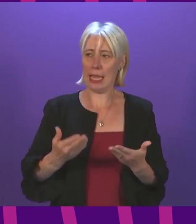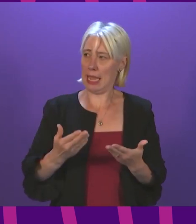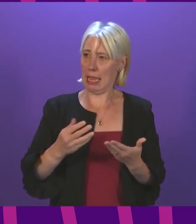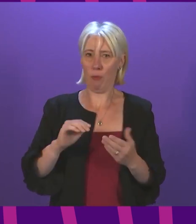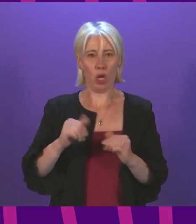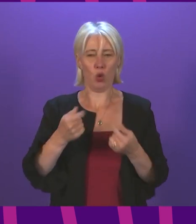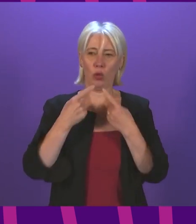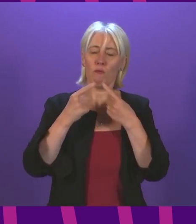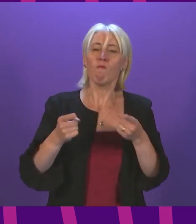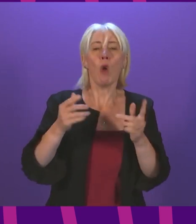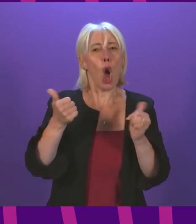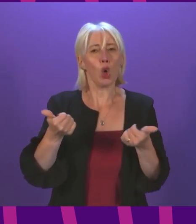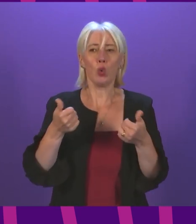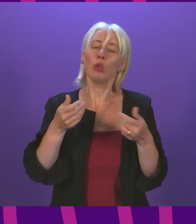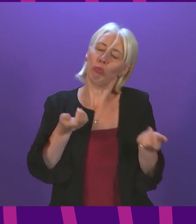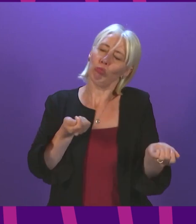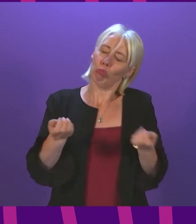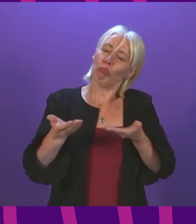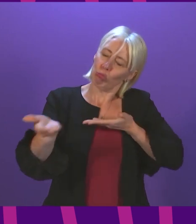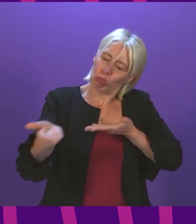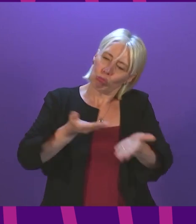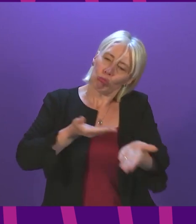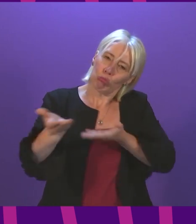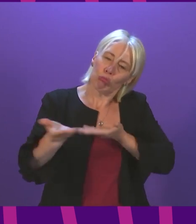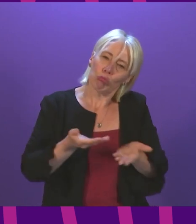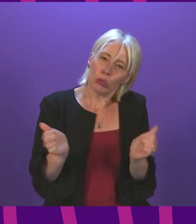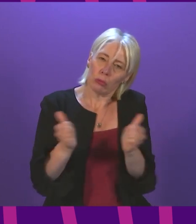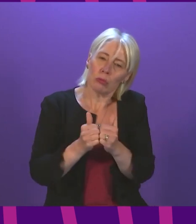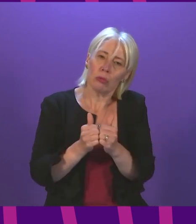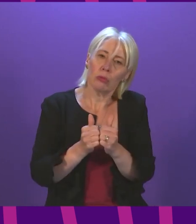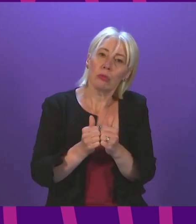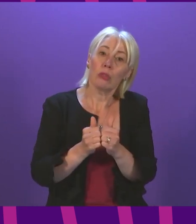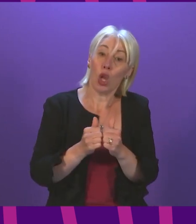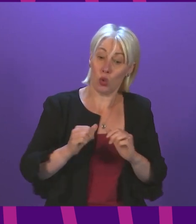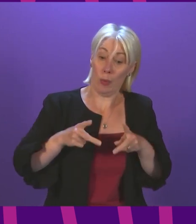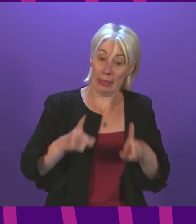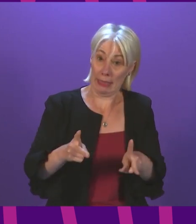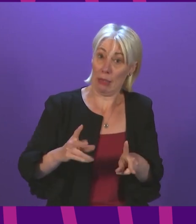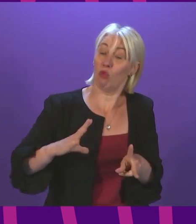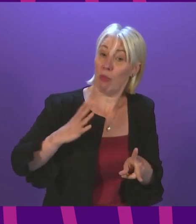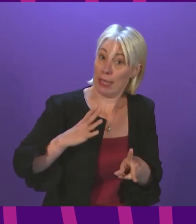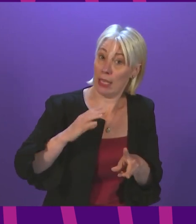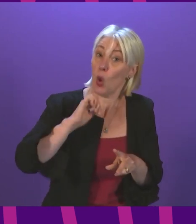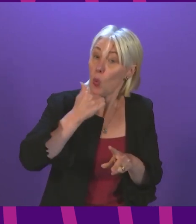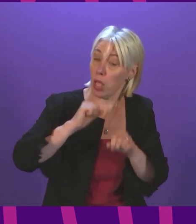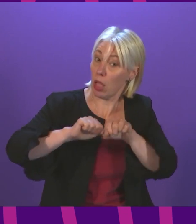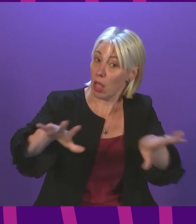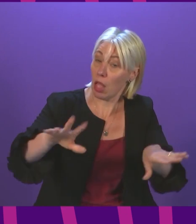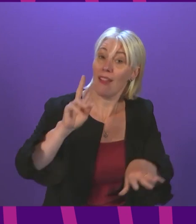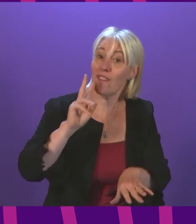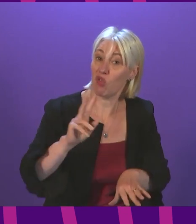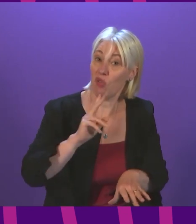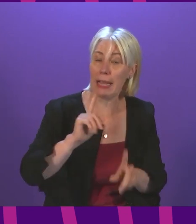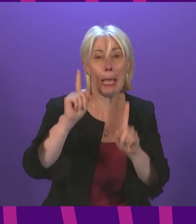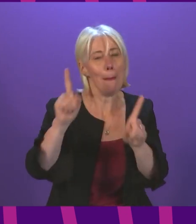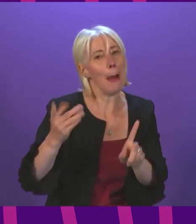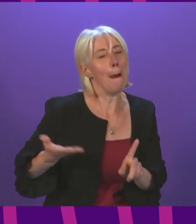pragmatic compromise. The scheme is ready and will be introduced on Friday but businesses understandably want